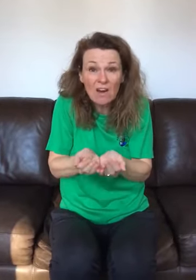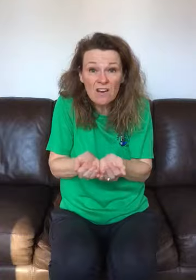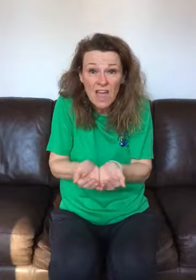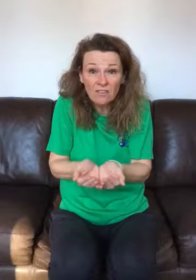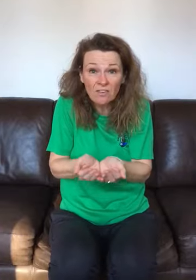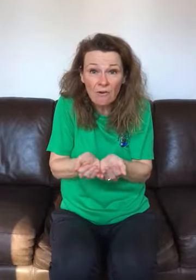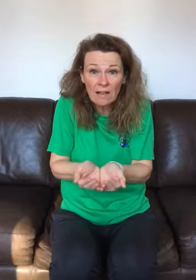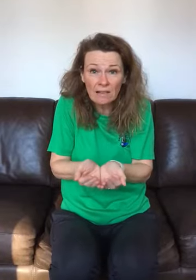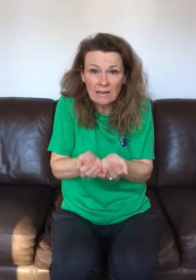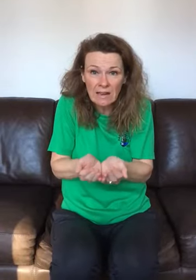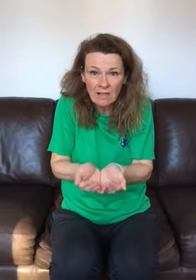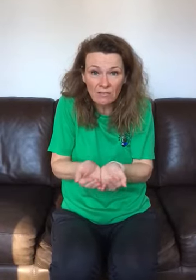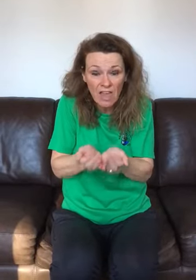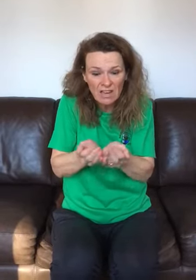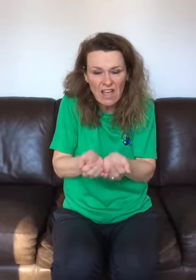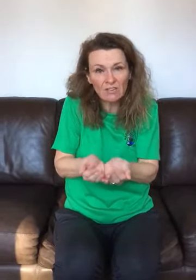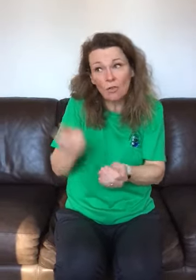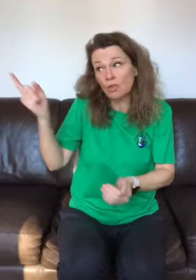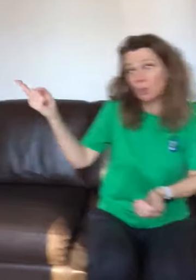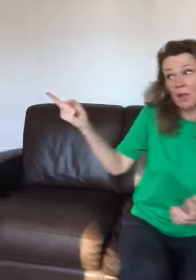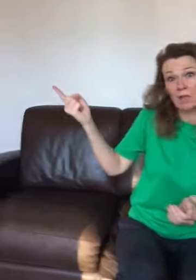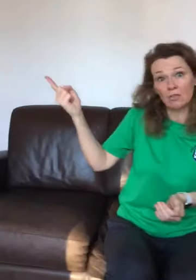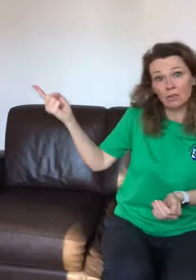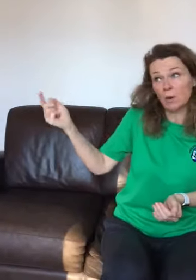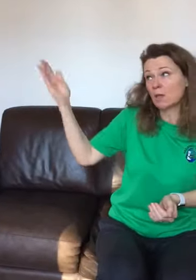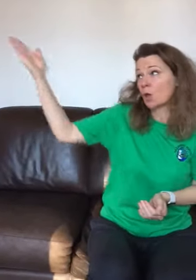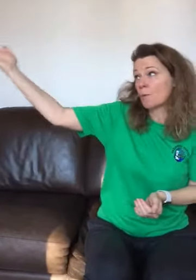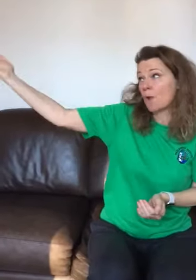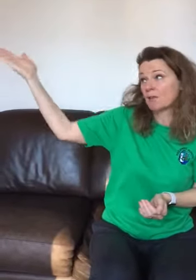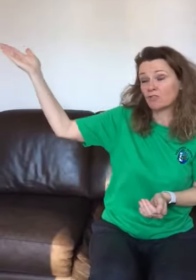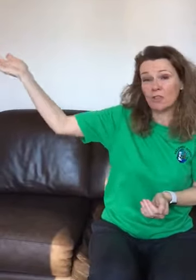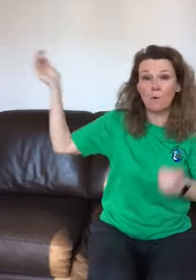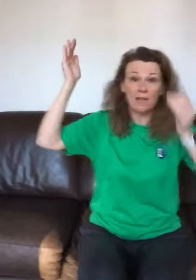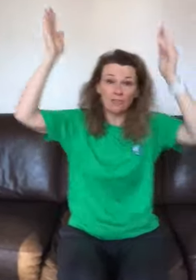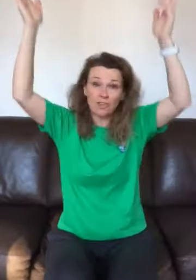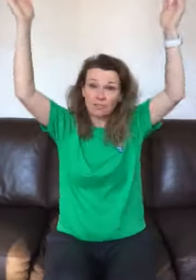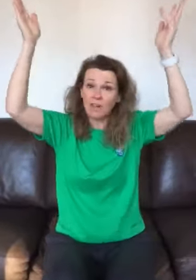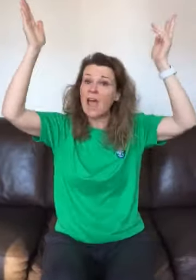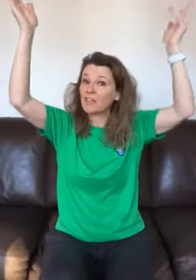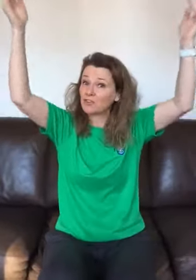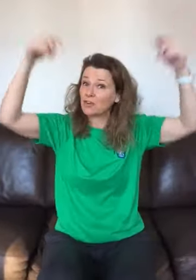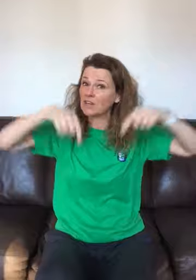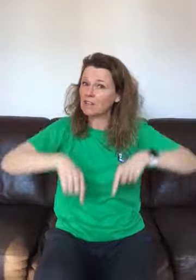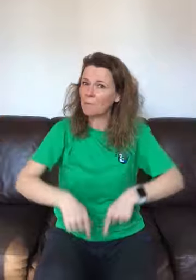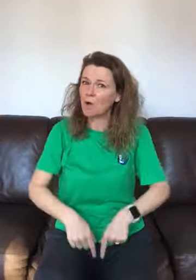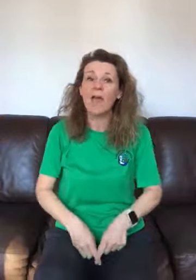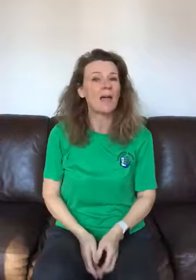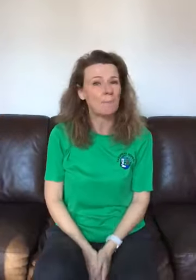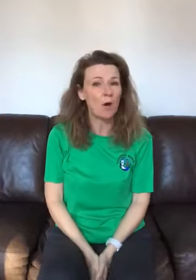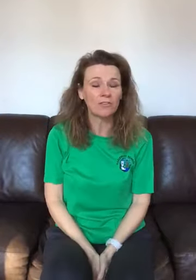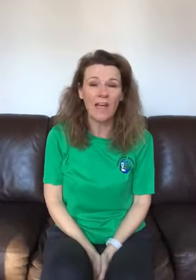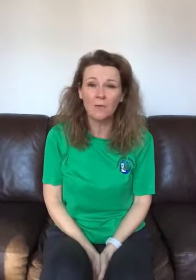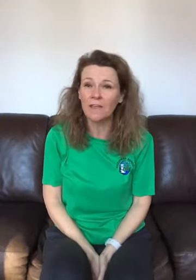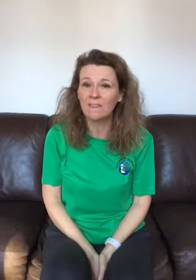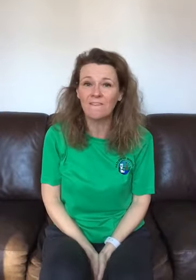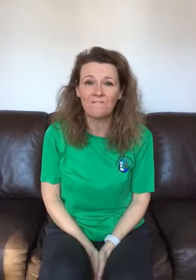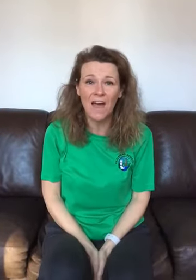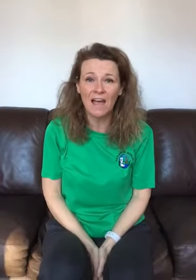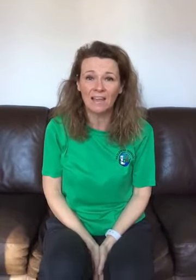nest a nest nest on the twig and the twig on the branch and the branch on the tree and the tree in the bog and the bog down in the valley